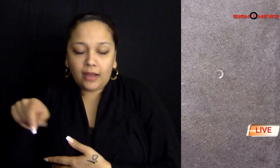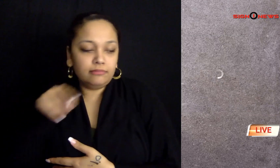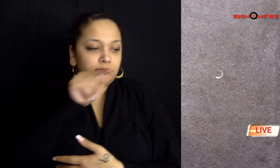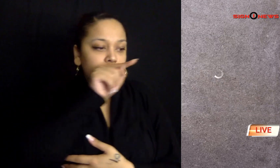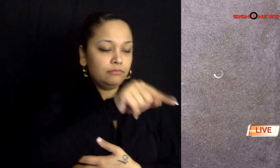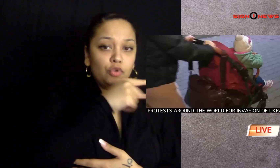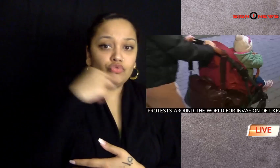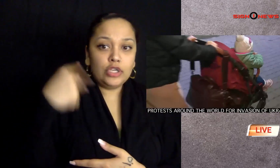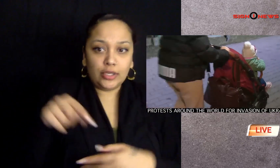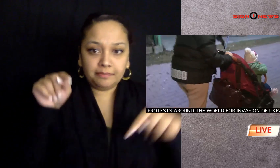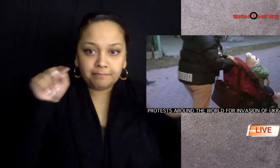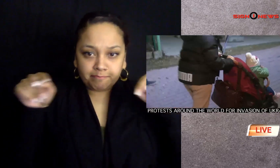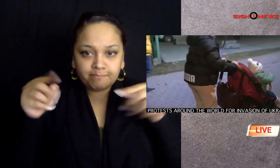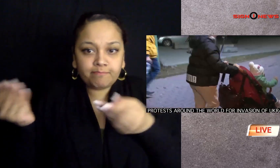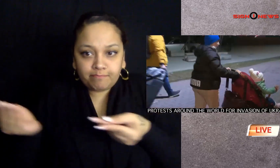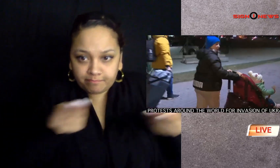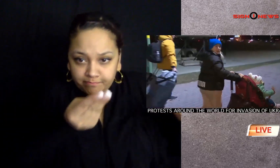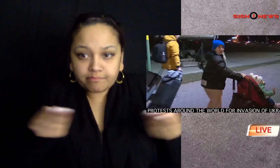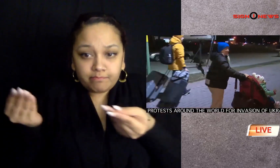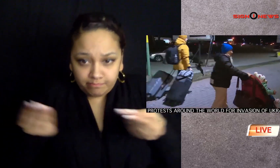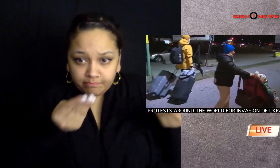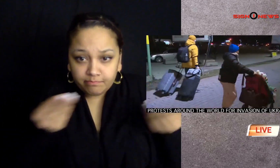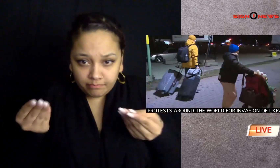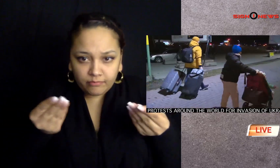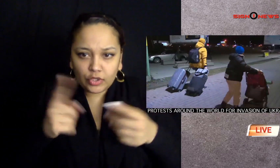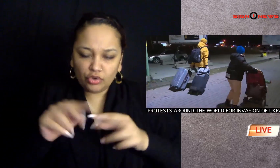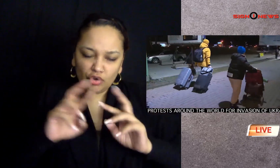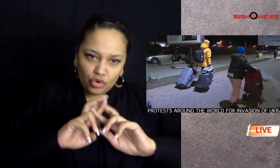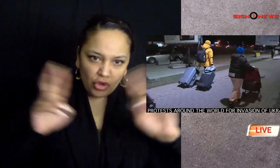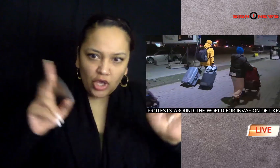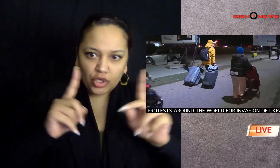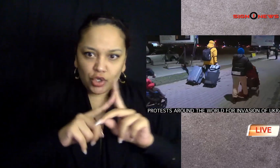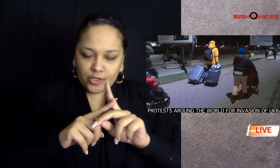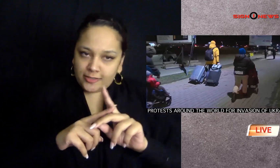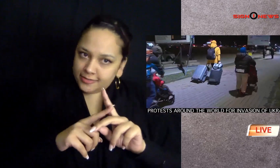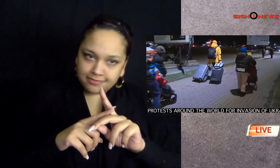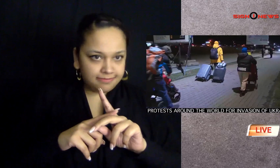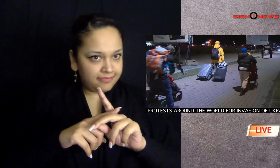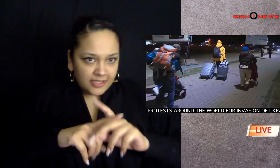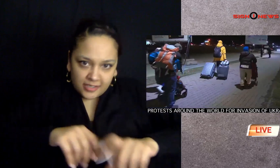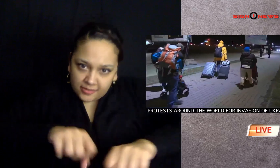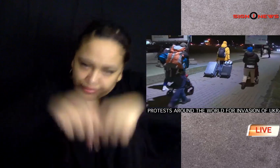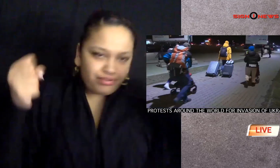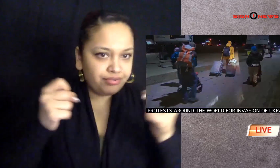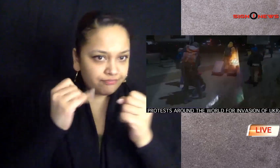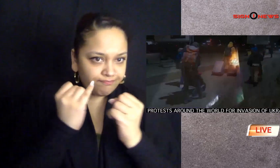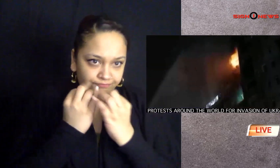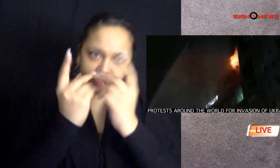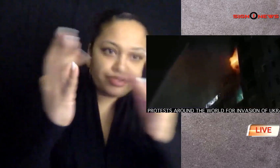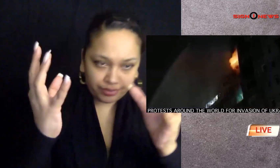as a mediator between the two countries countries and says he's ready to broker a ceasefire